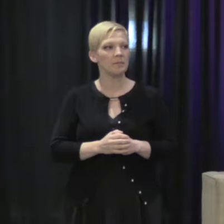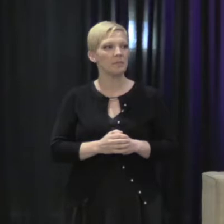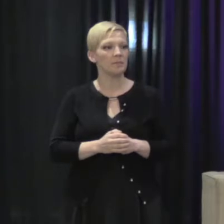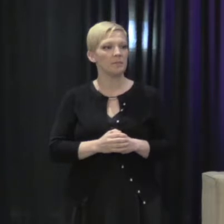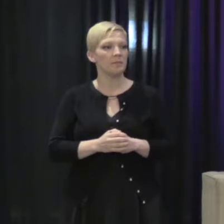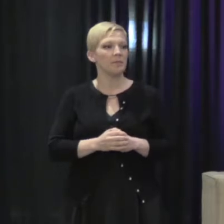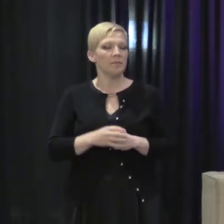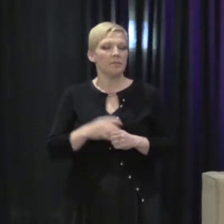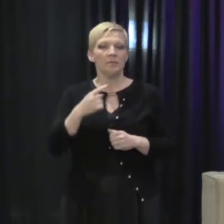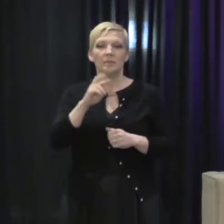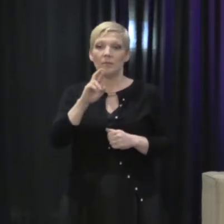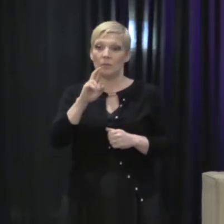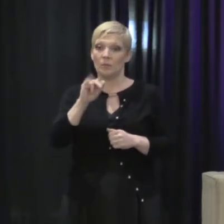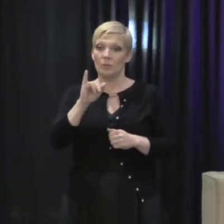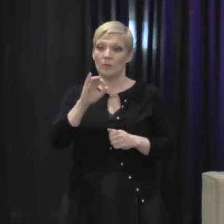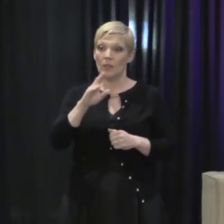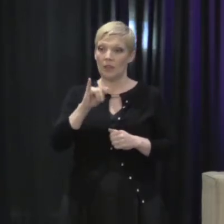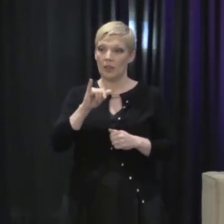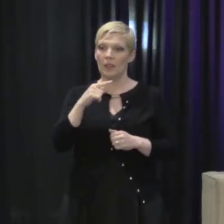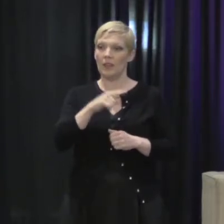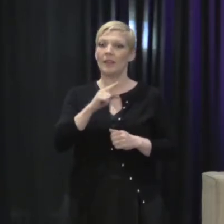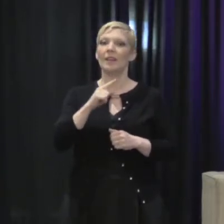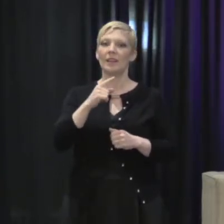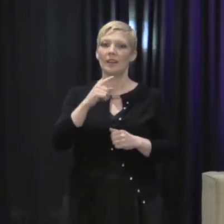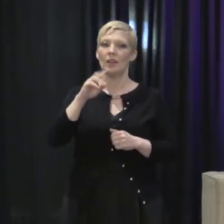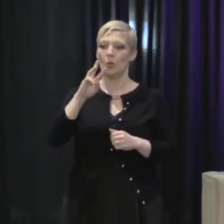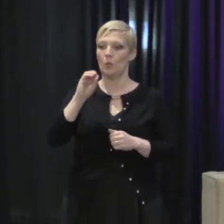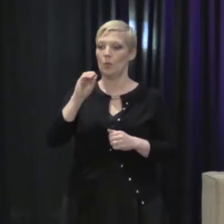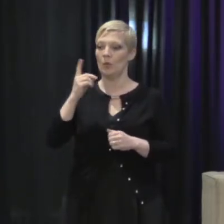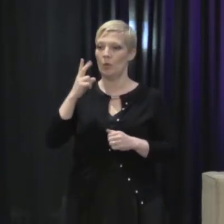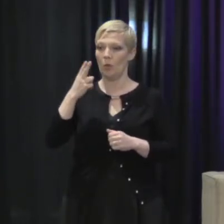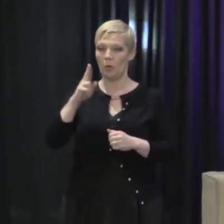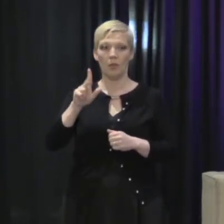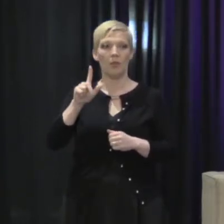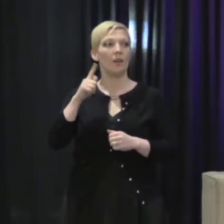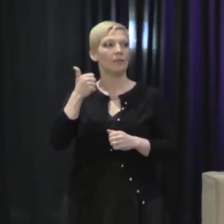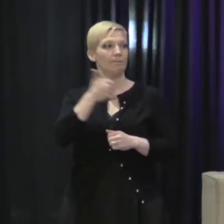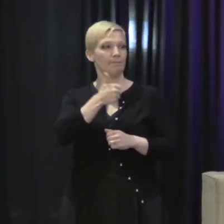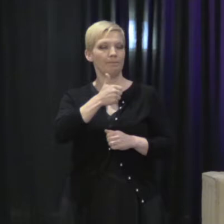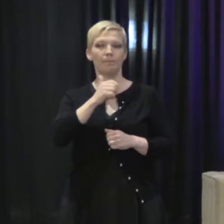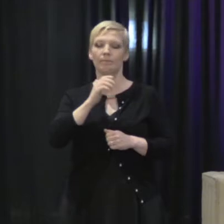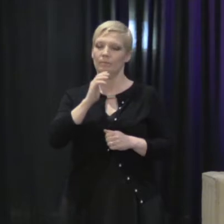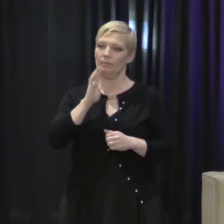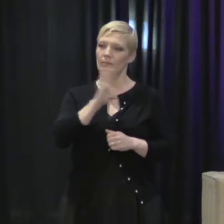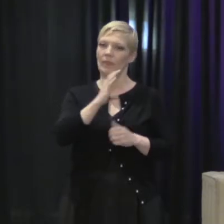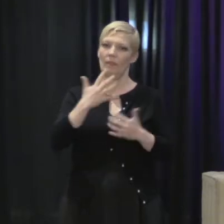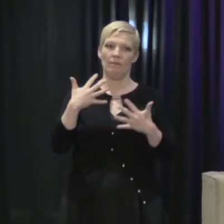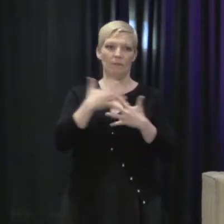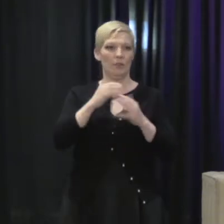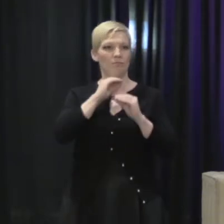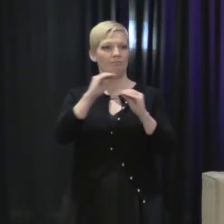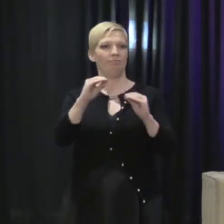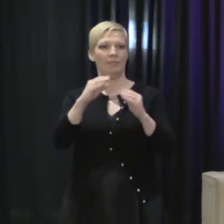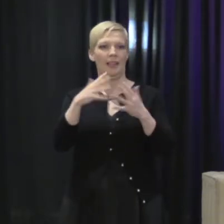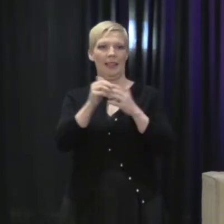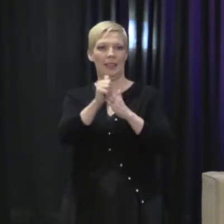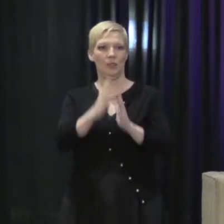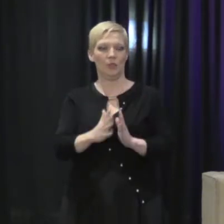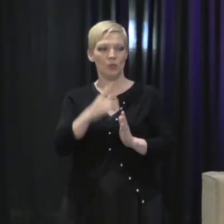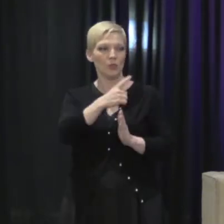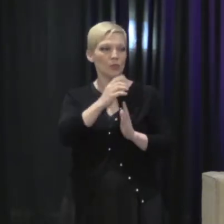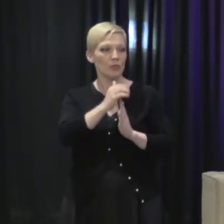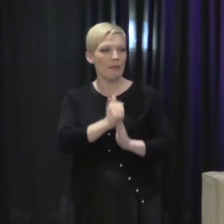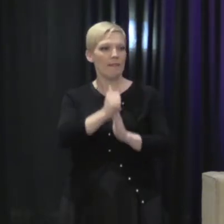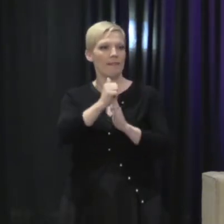Rikki, Woodhull's fearless leader, she has led that charge and she has really taken